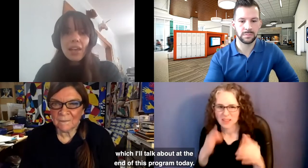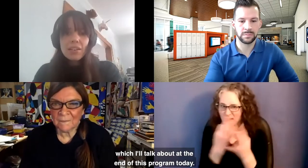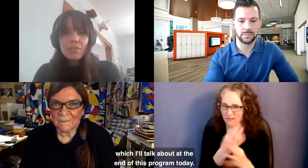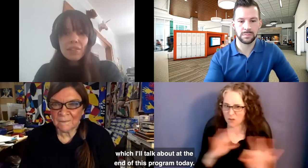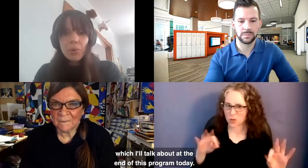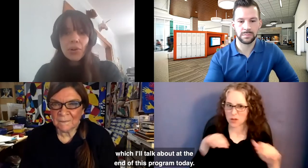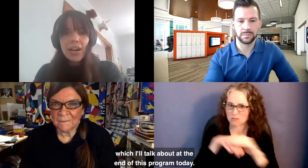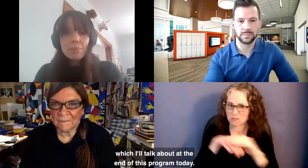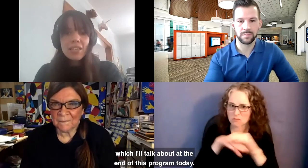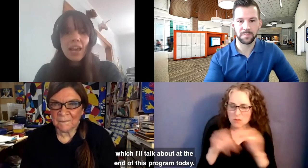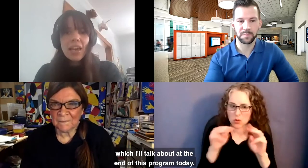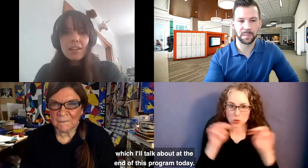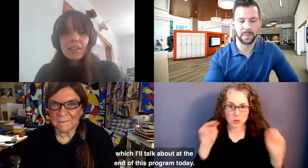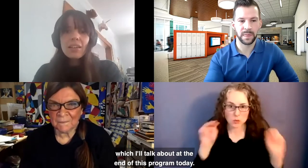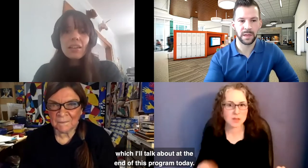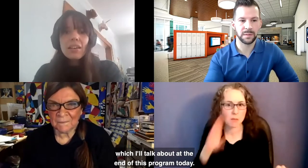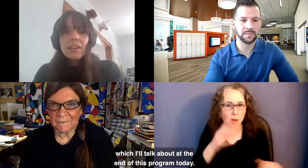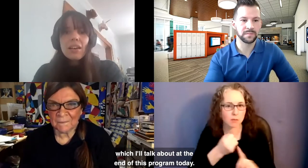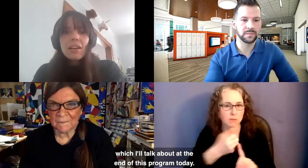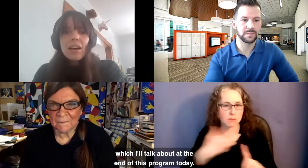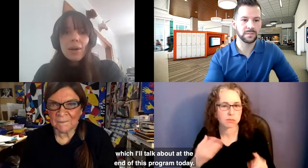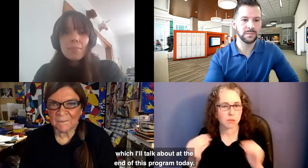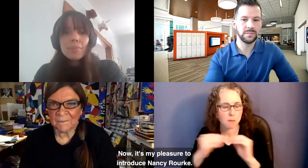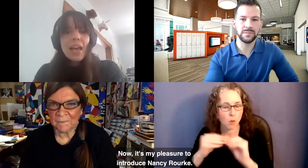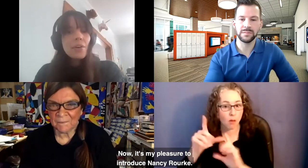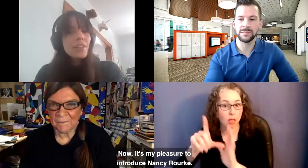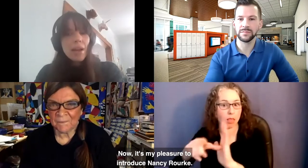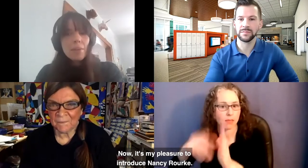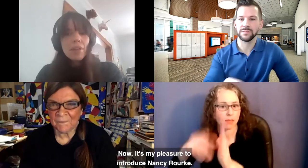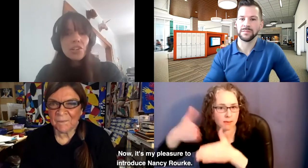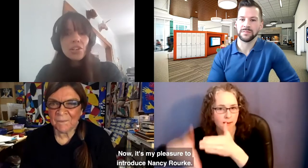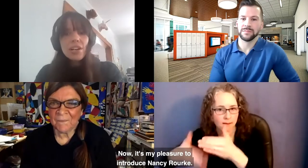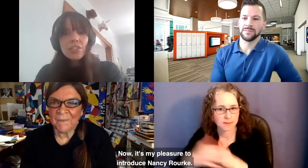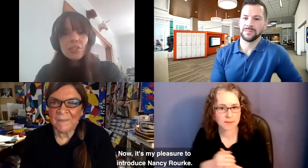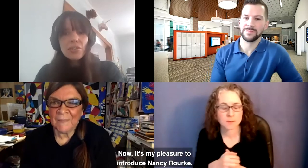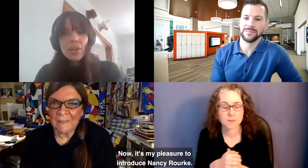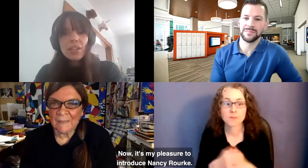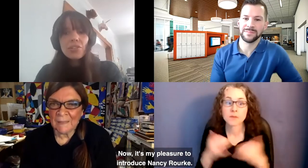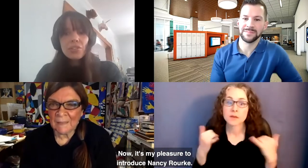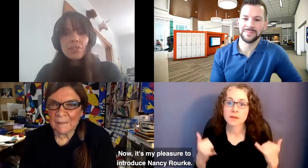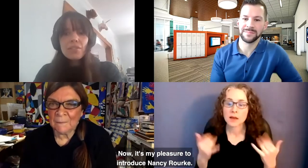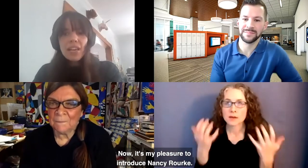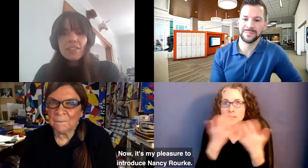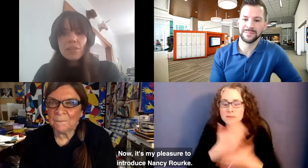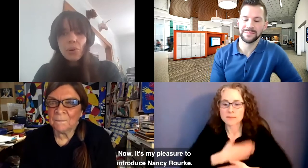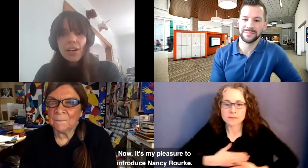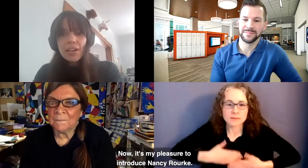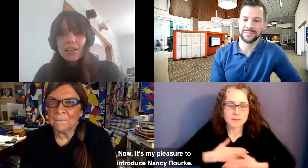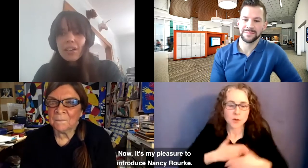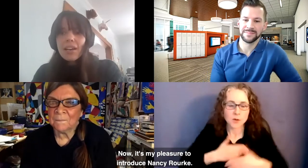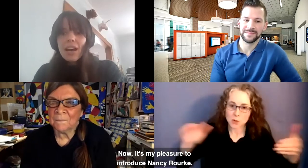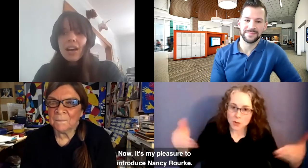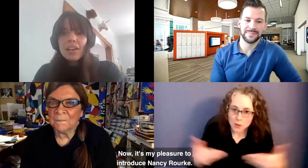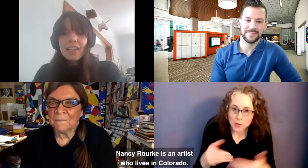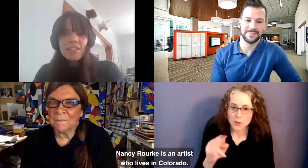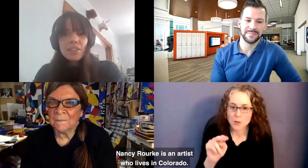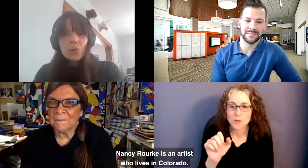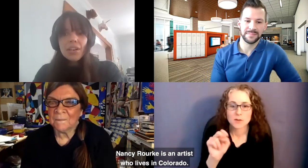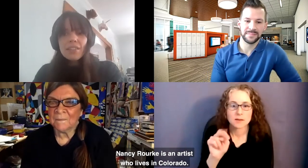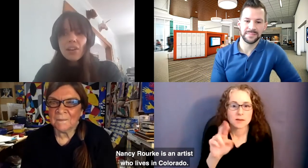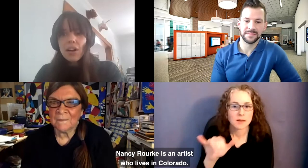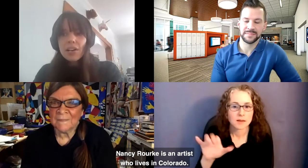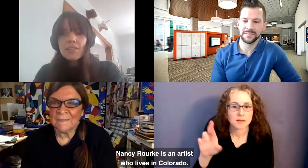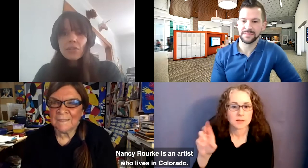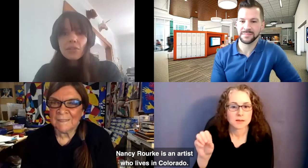at the end of this program today. Now, it's my pleasure to introduce Nancy Rourke. Nancy